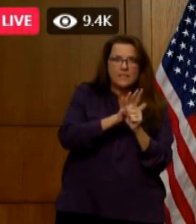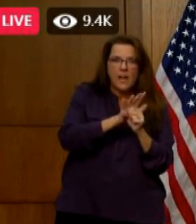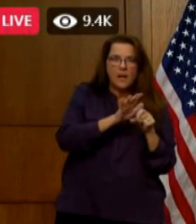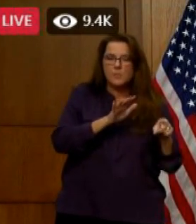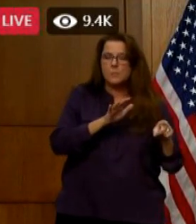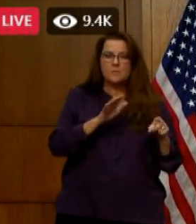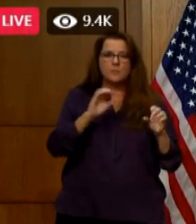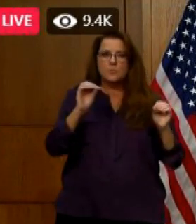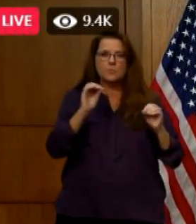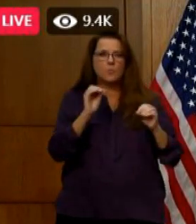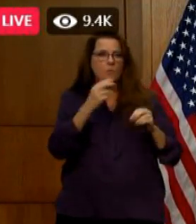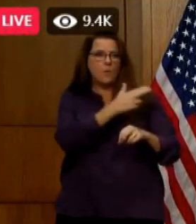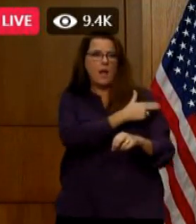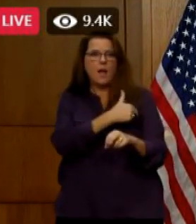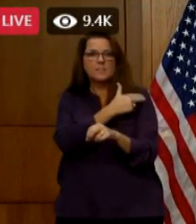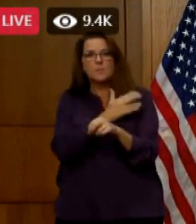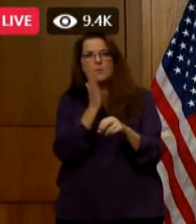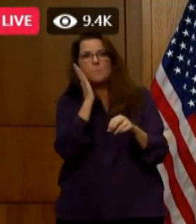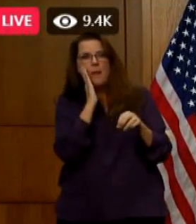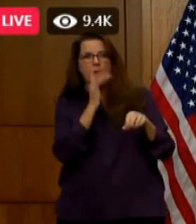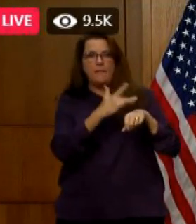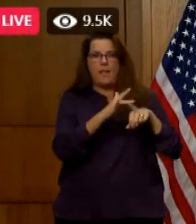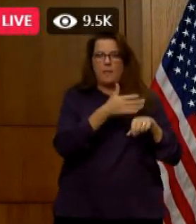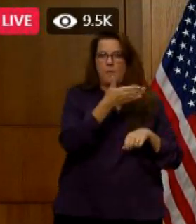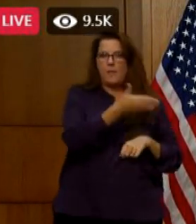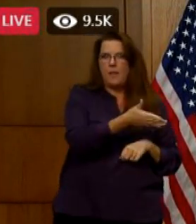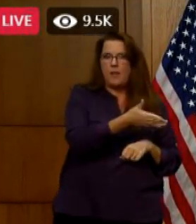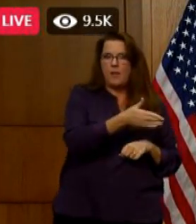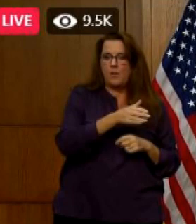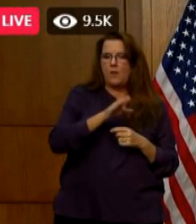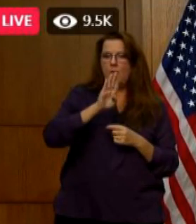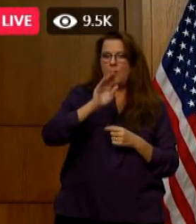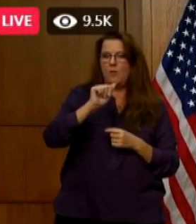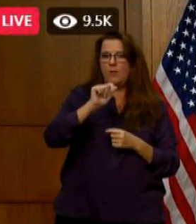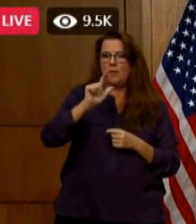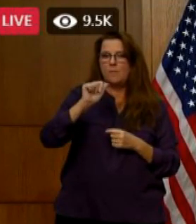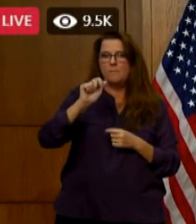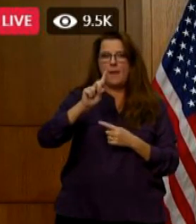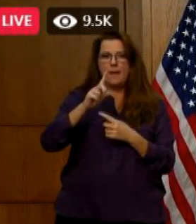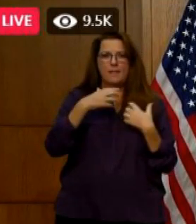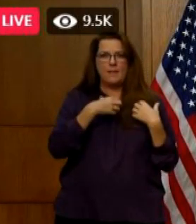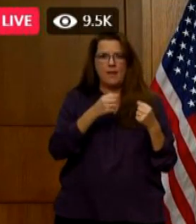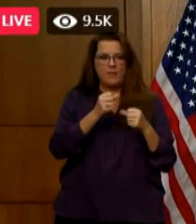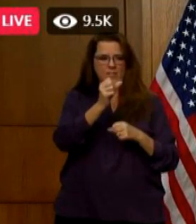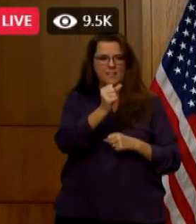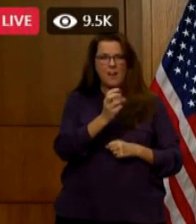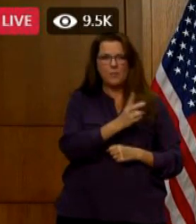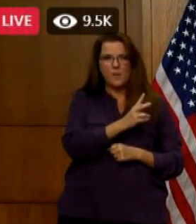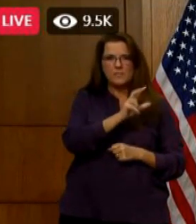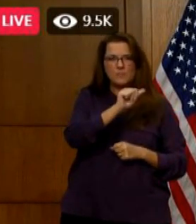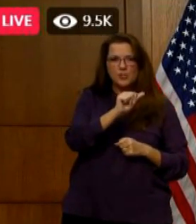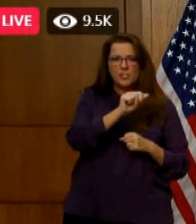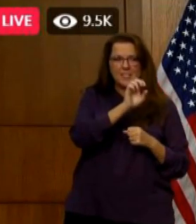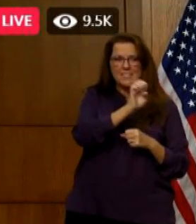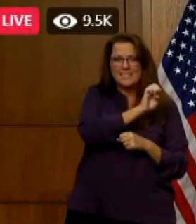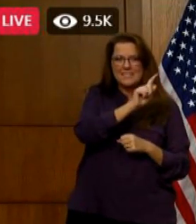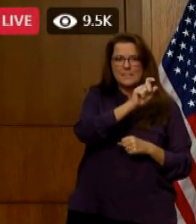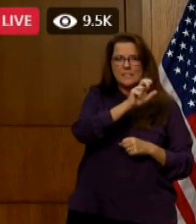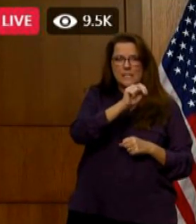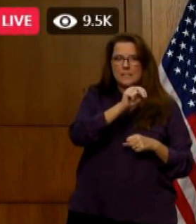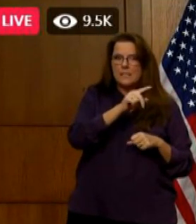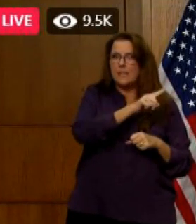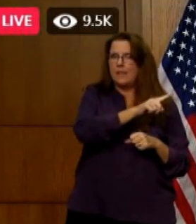near your home. Ballad Health in Southwest Virginia and East Tennessee is sounding the alarm